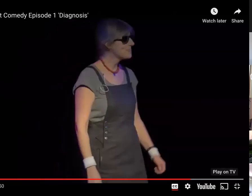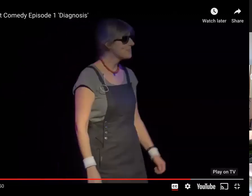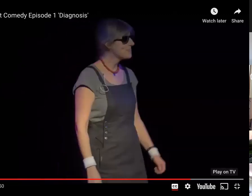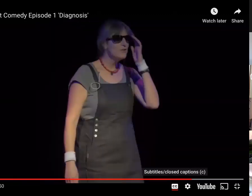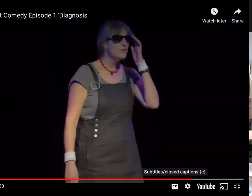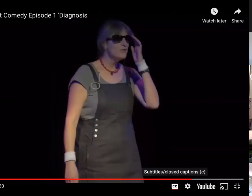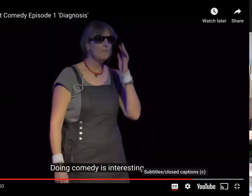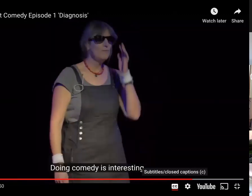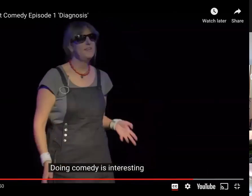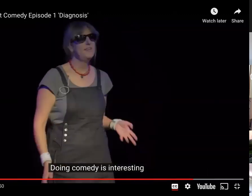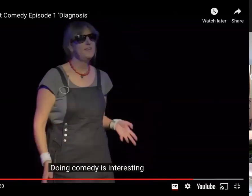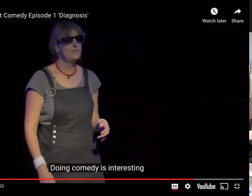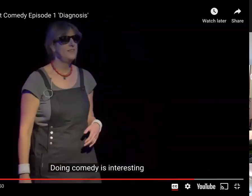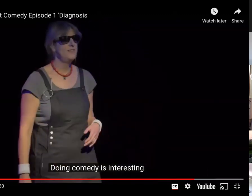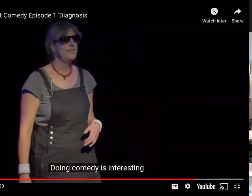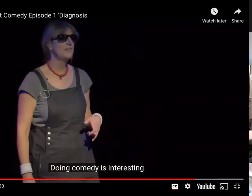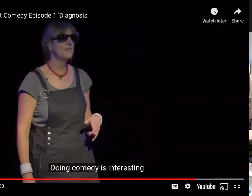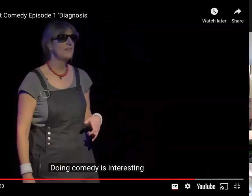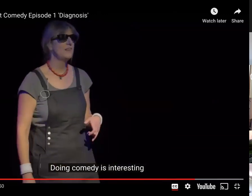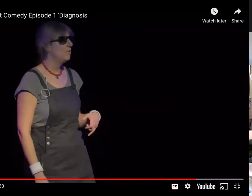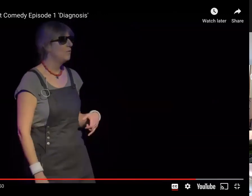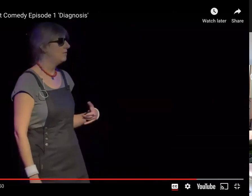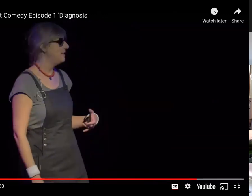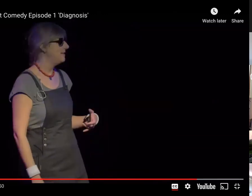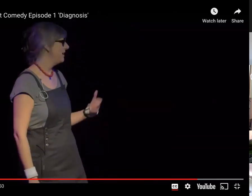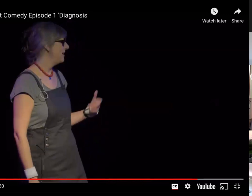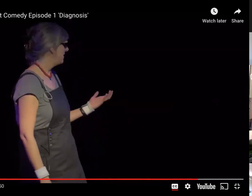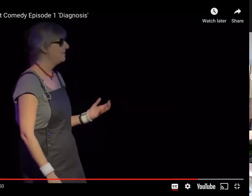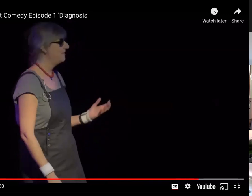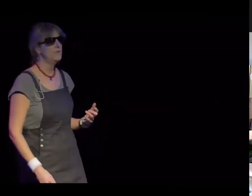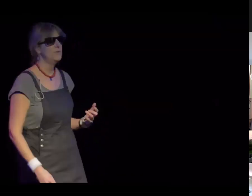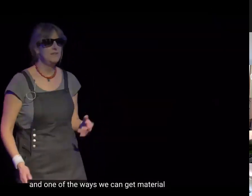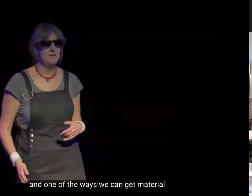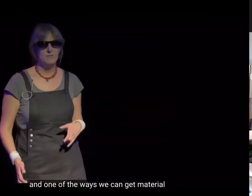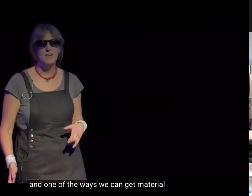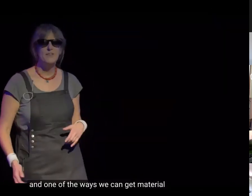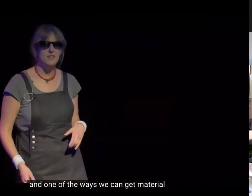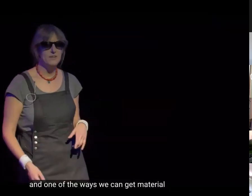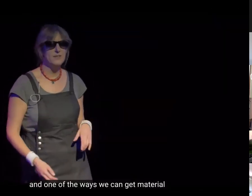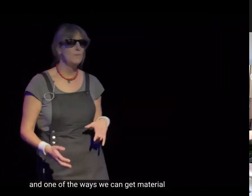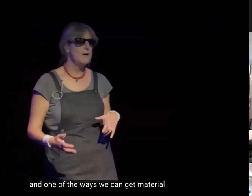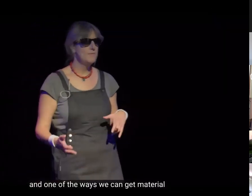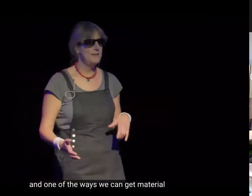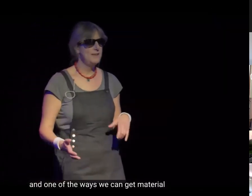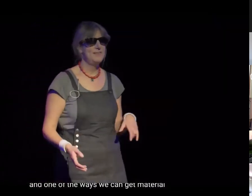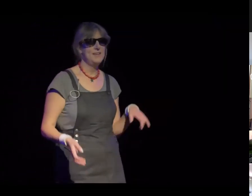Doing comedy is interesting and one of the ways Nellie says that we can get material is by practicing